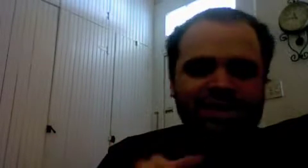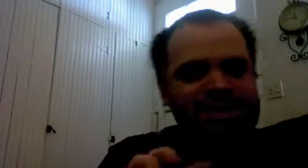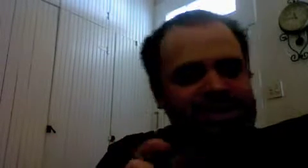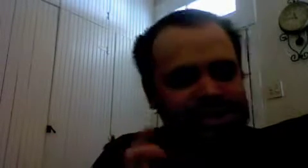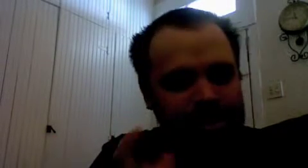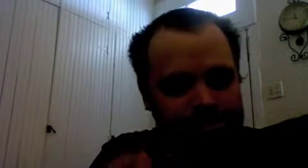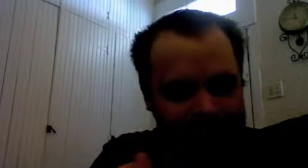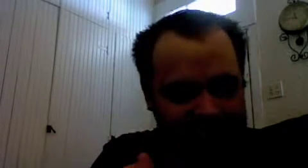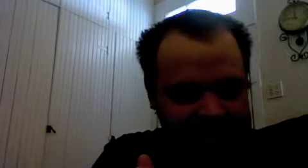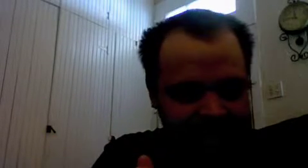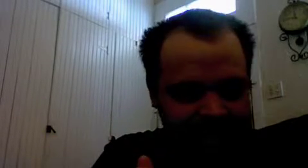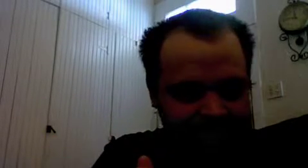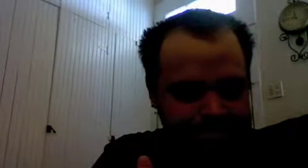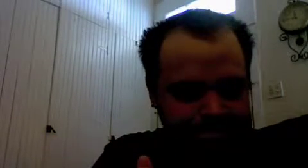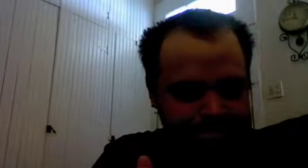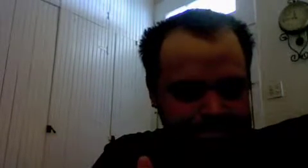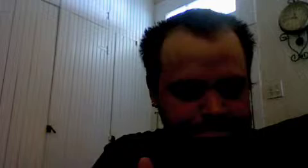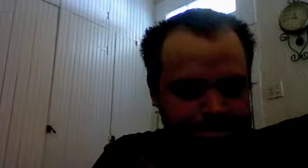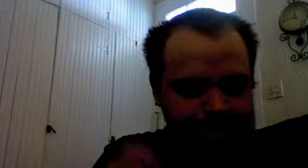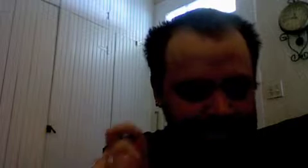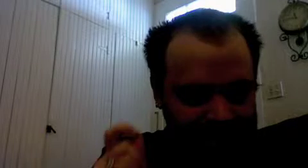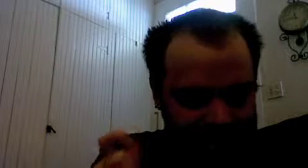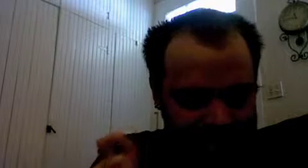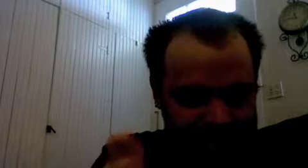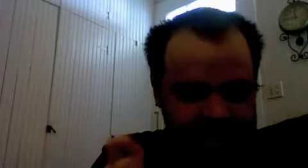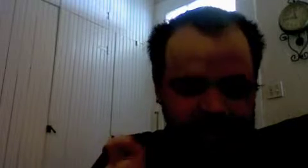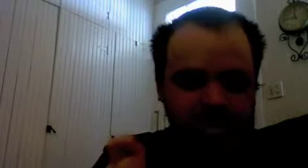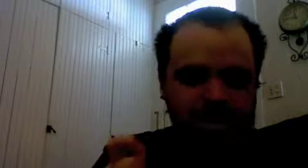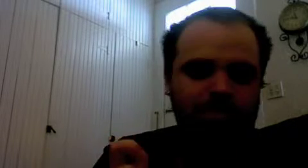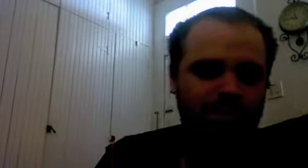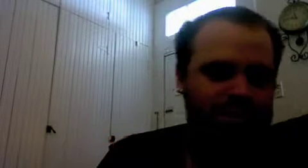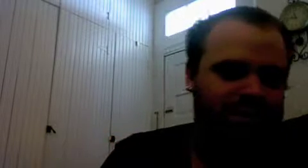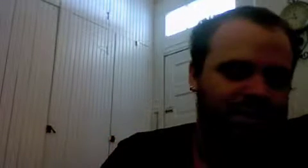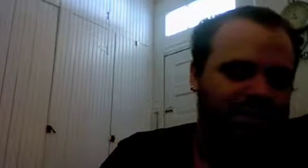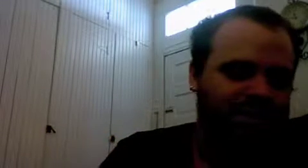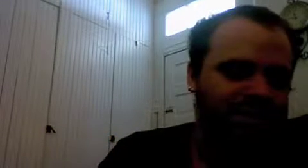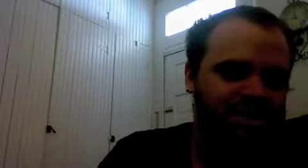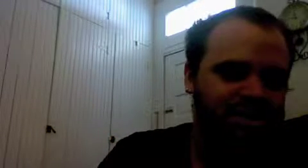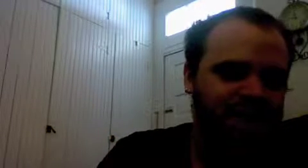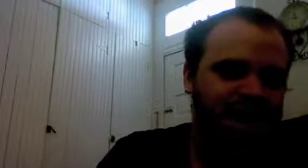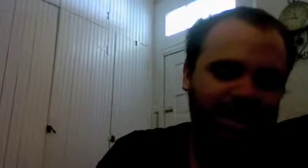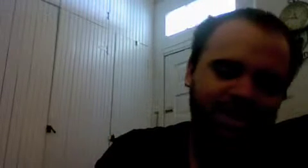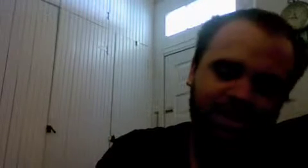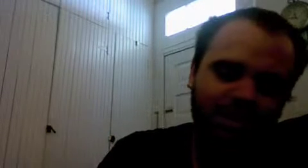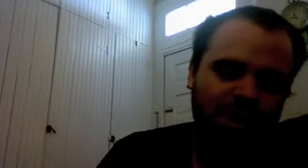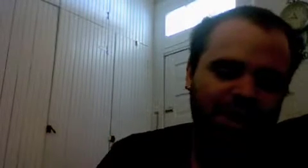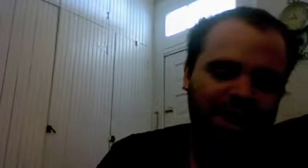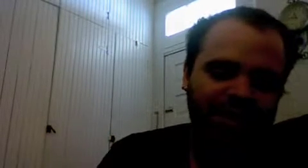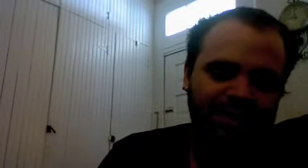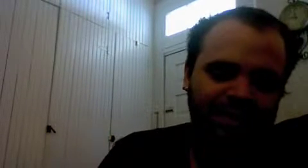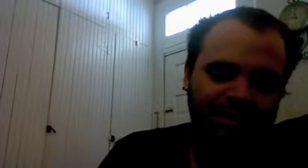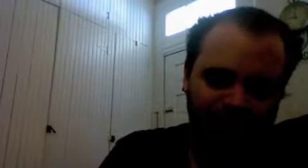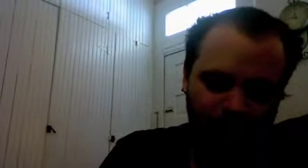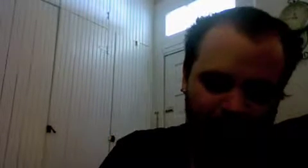subject this is hugely important this is and in some way I think that this is what